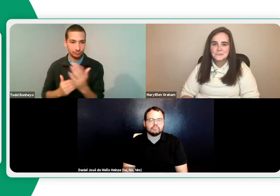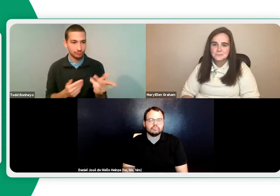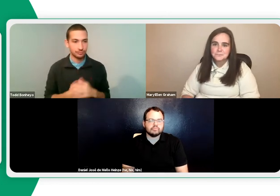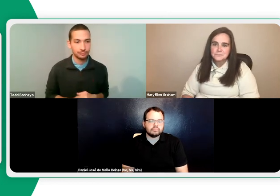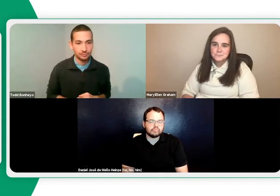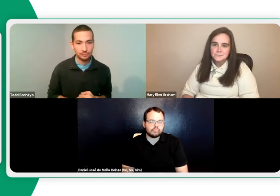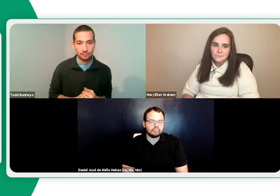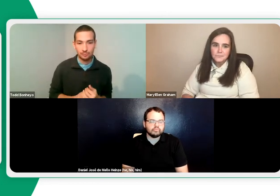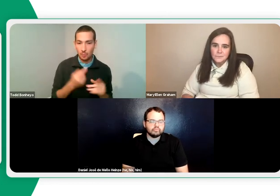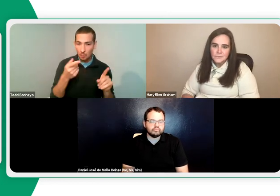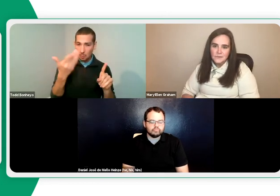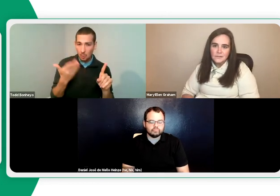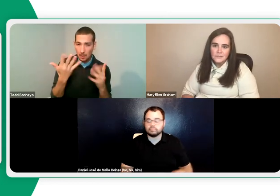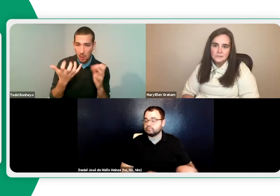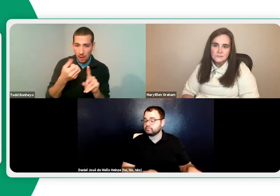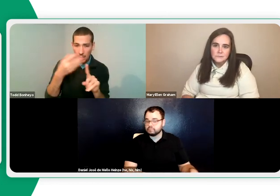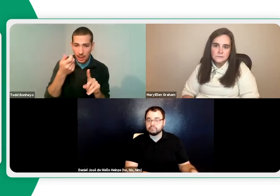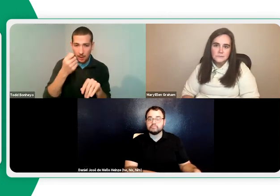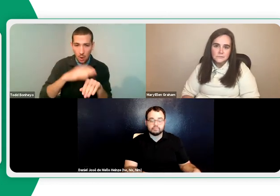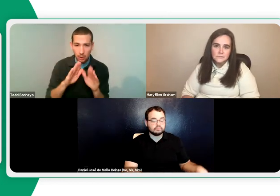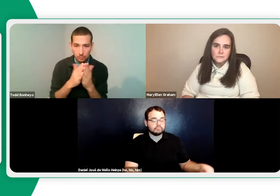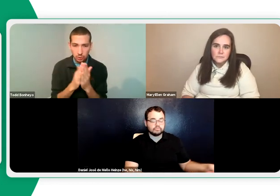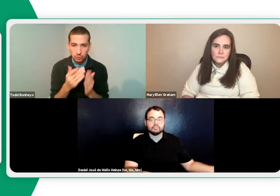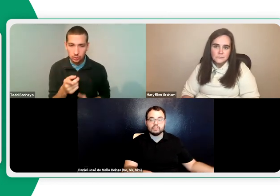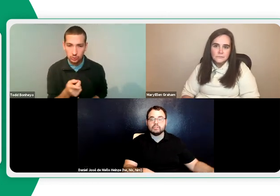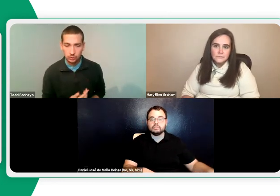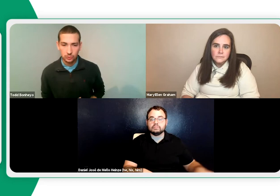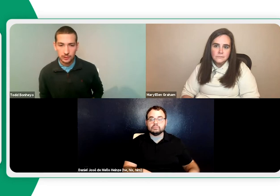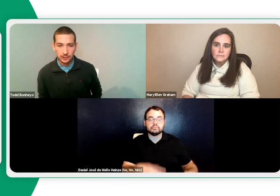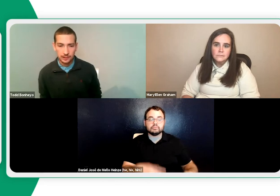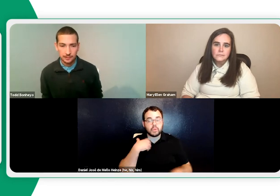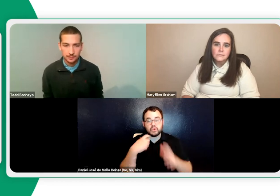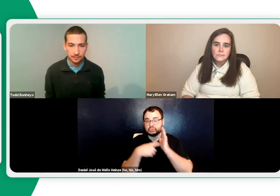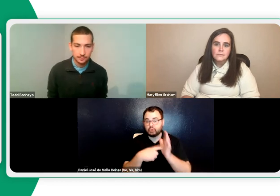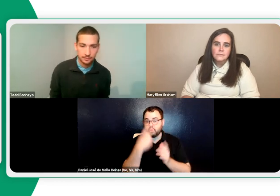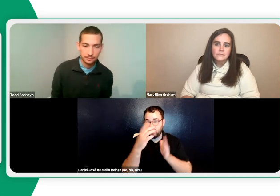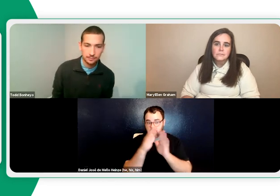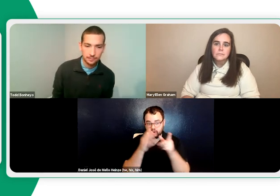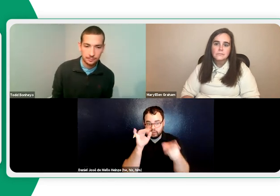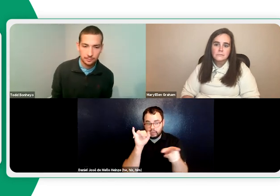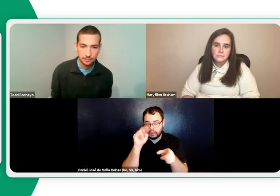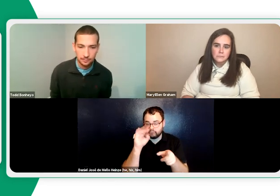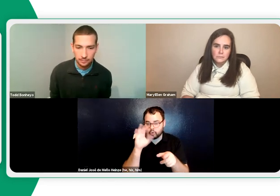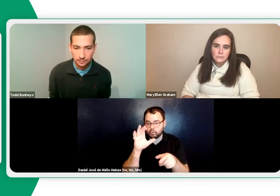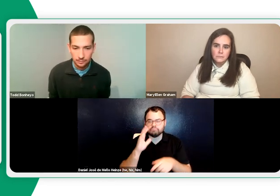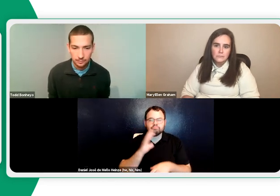and again, what I just mentioned is now showing on the slide. Daniel, do you want to elaborate a little bit about these books we have on the slide?